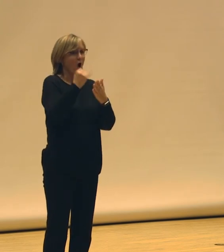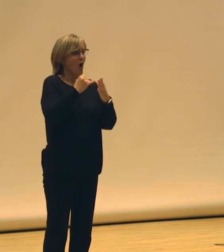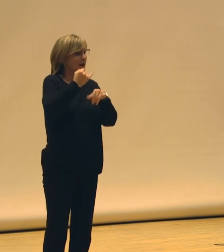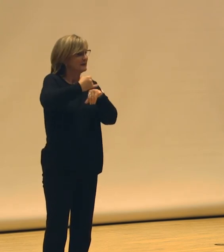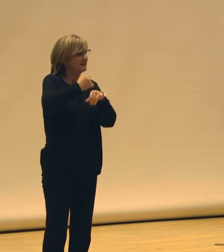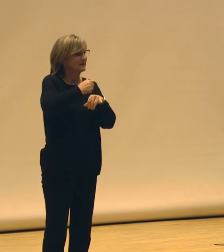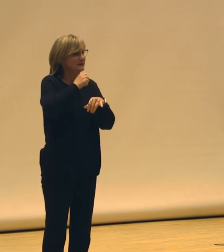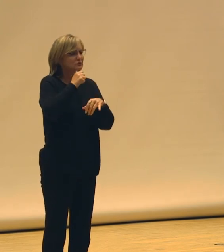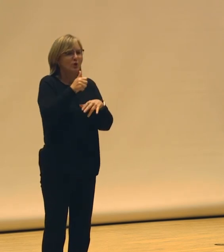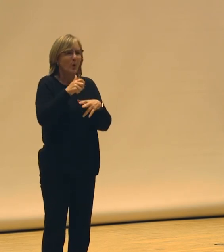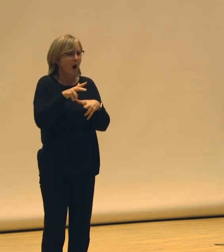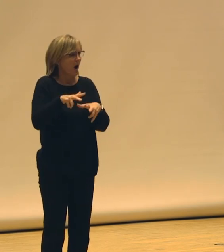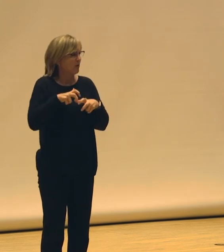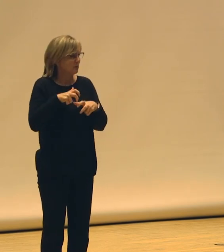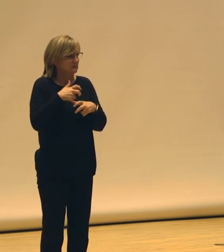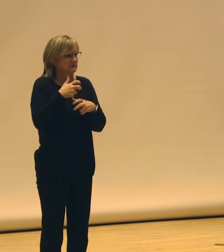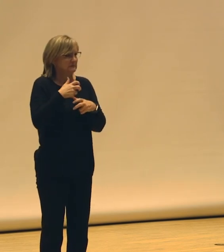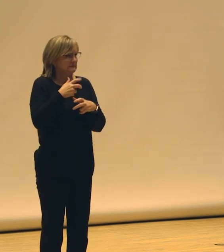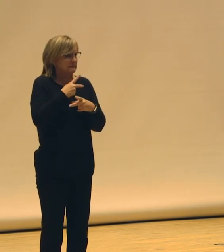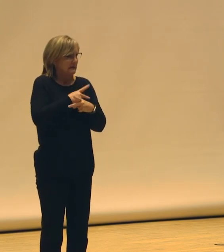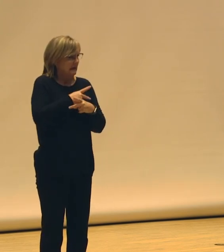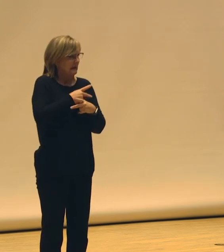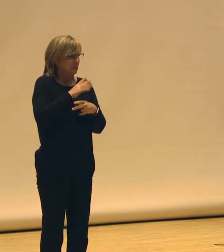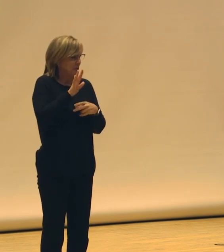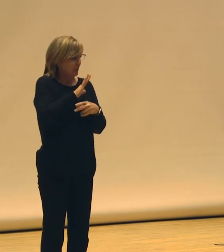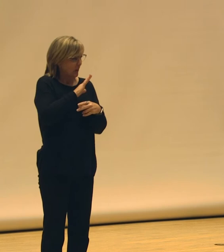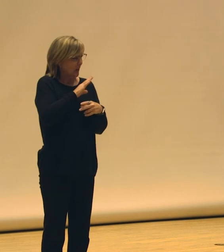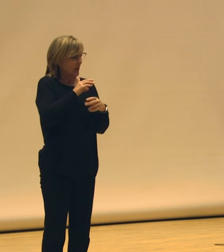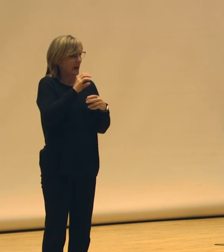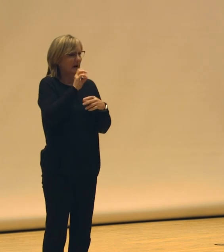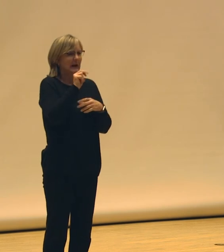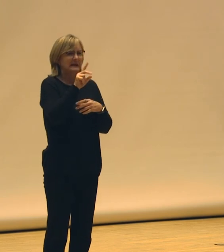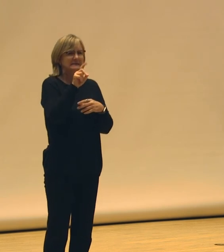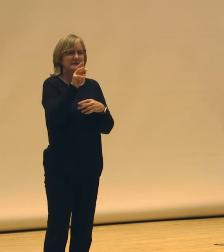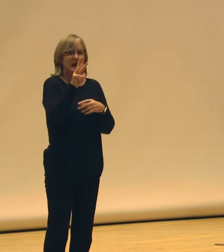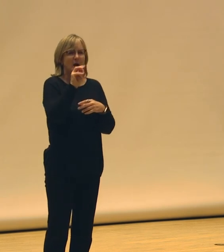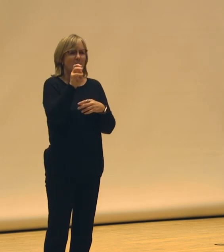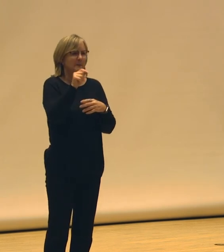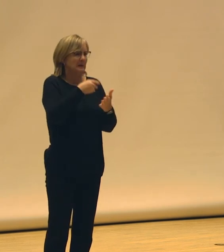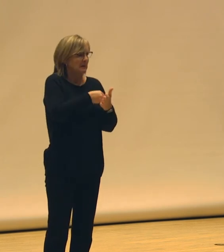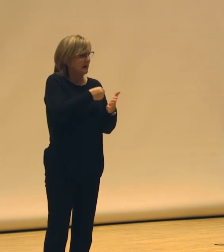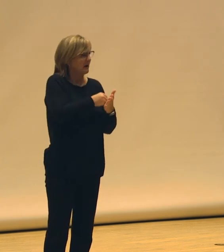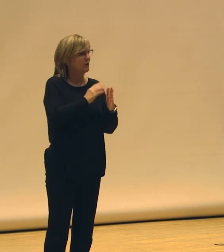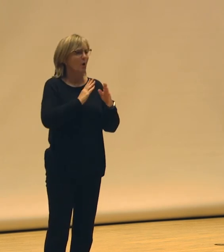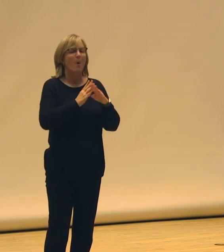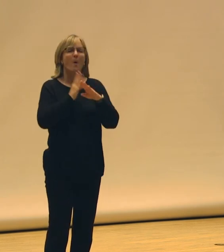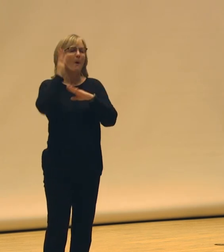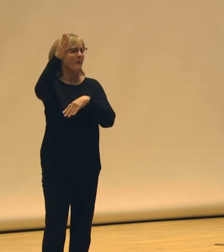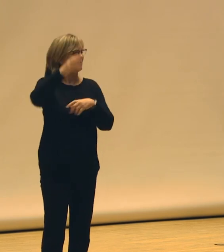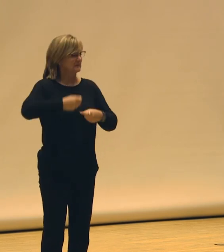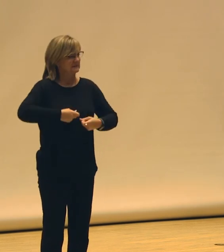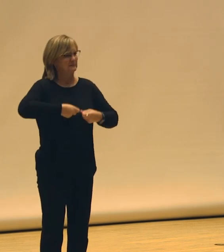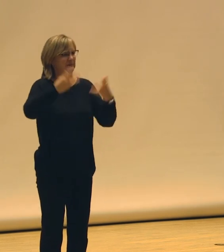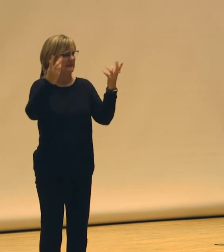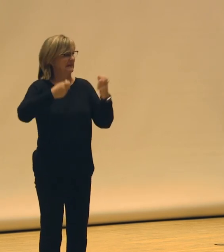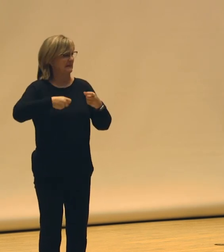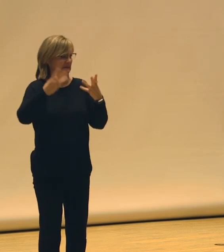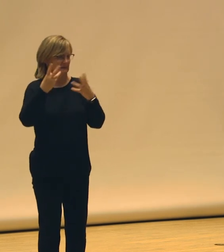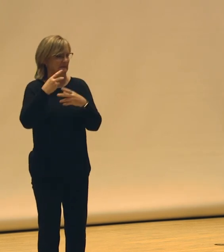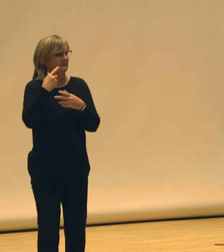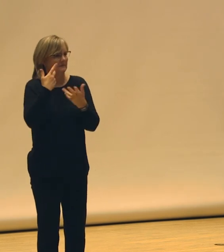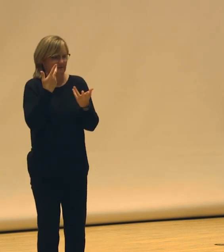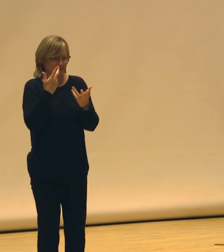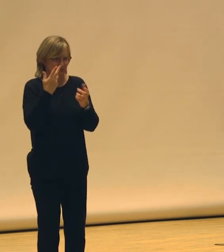hoard your endowments, spend it, go beyond the 5%. That's, you know, the mandate, like just spend it, get it out there.